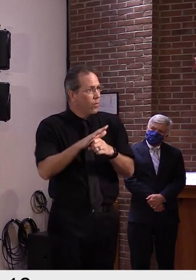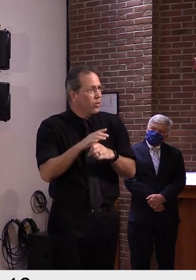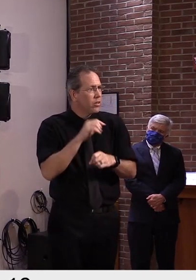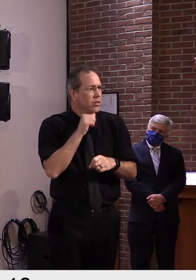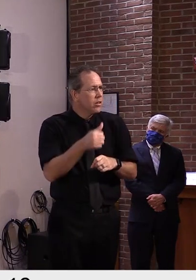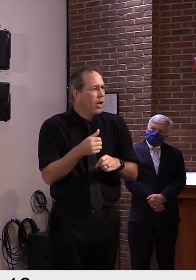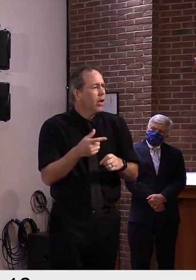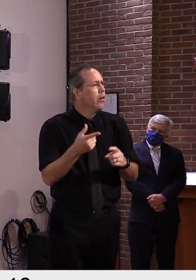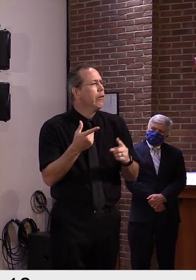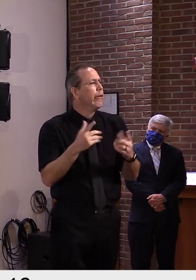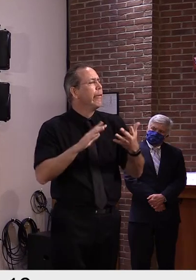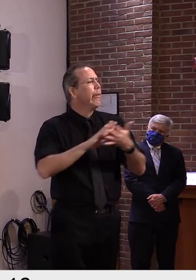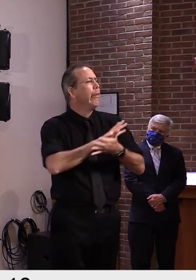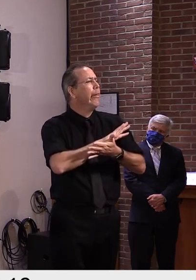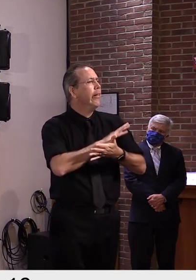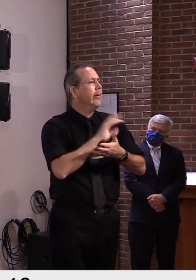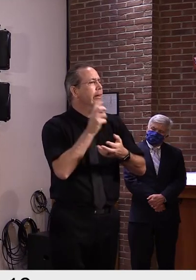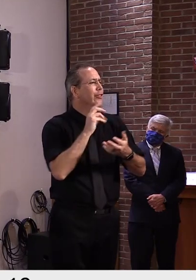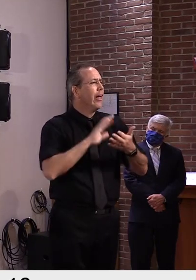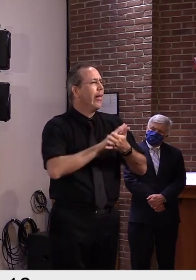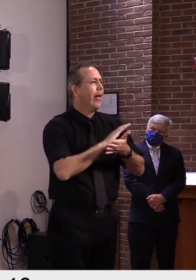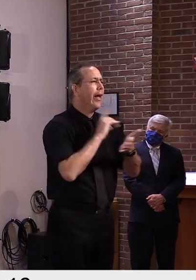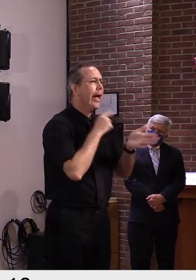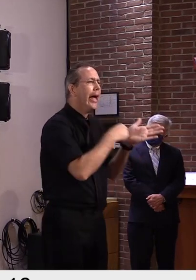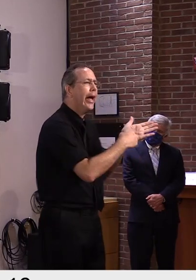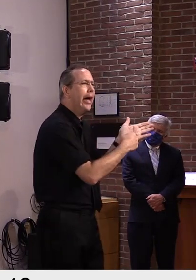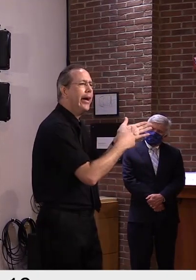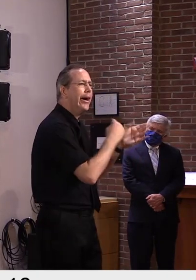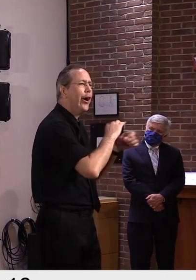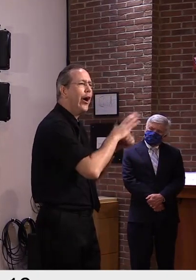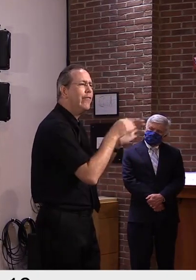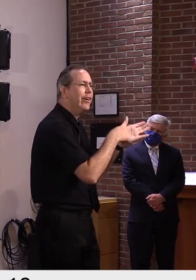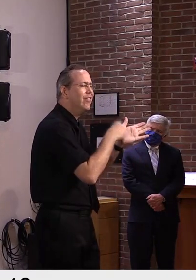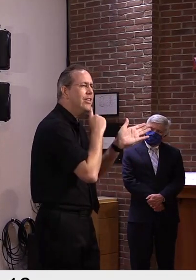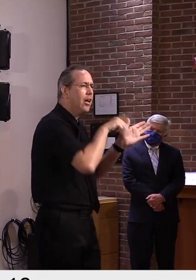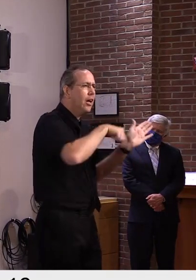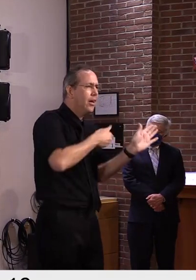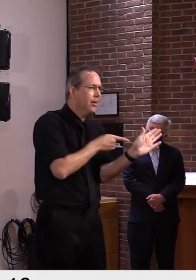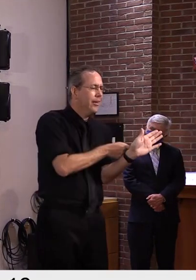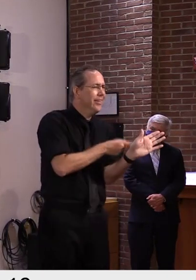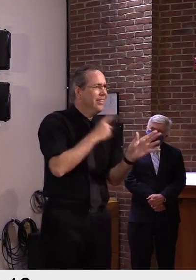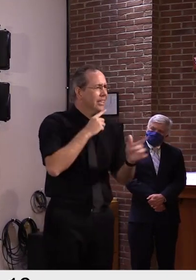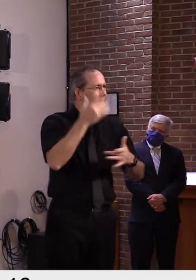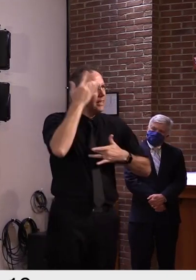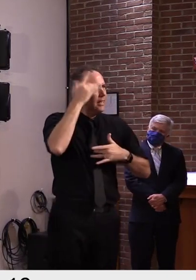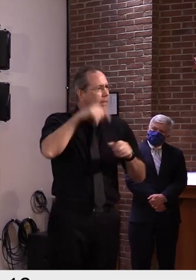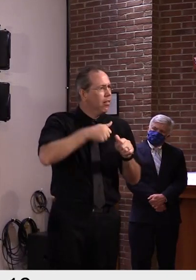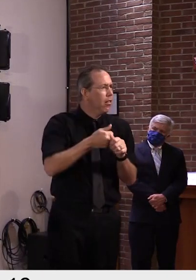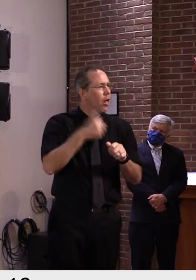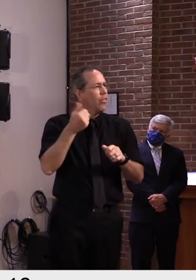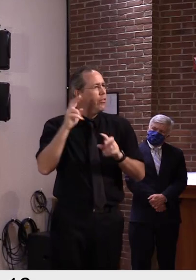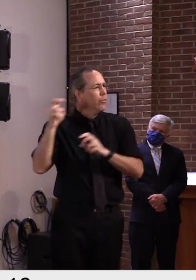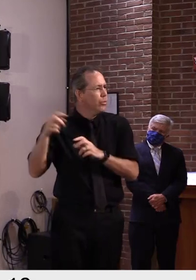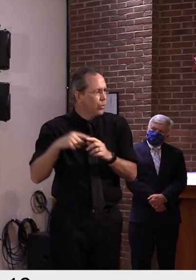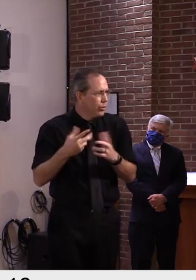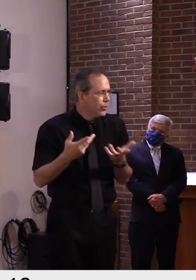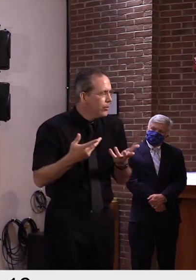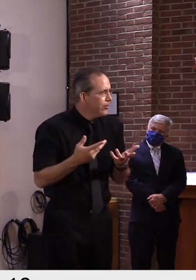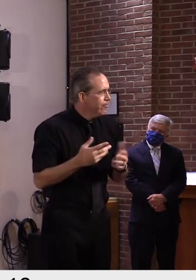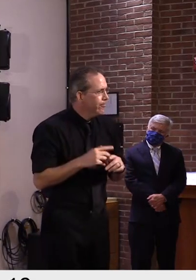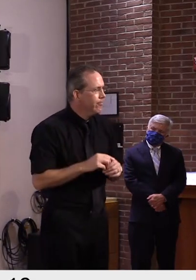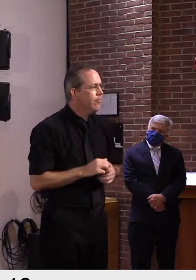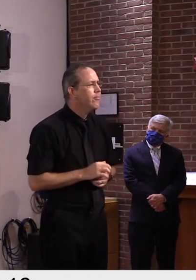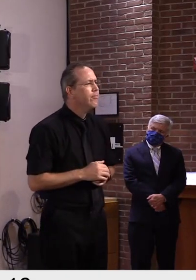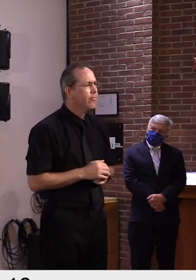just didn't recognize that. So we tried to take a look at that. Now, when we classify a death in Vermont as a COVID